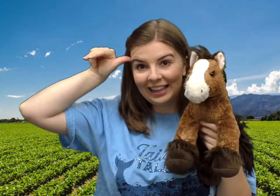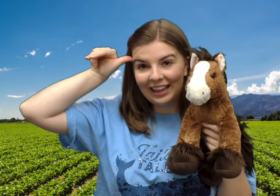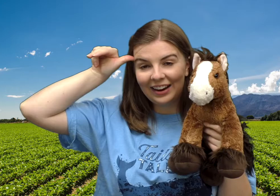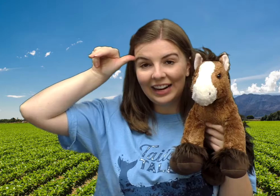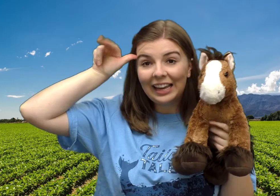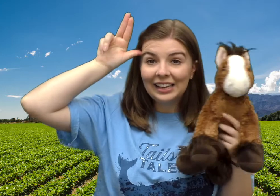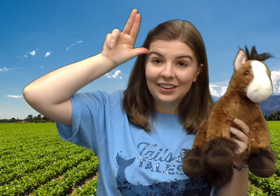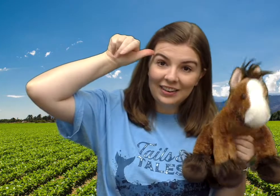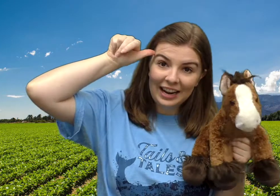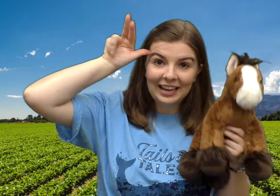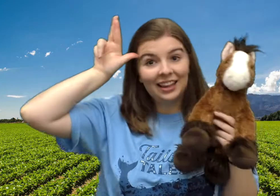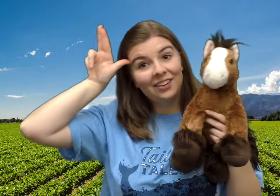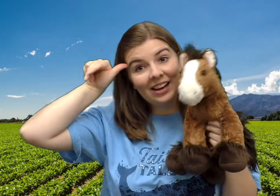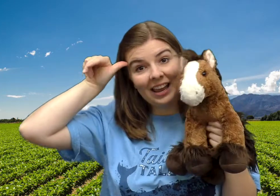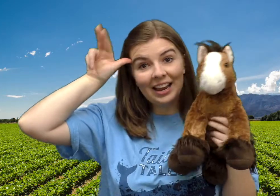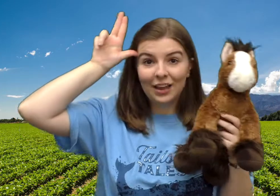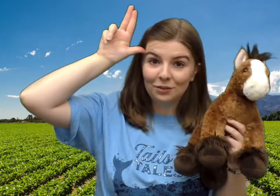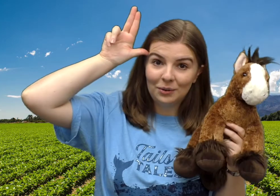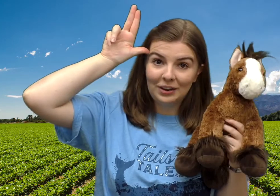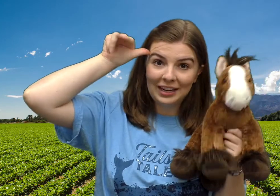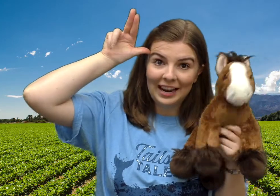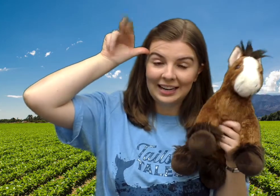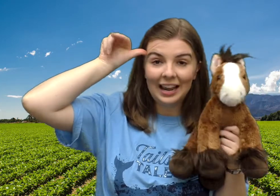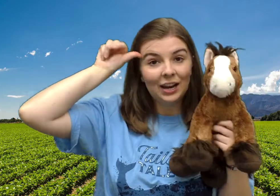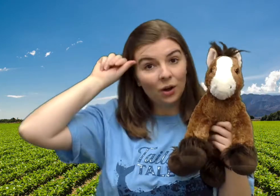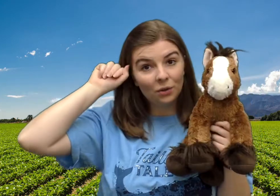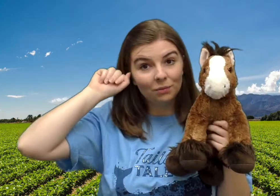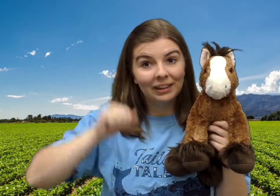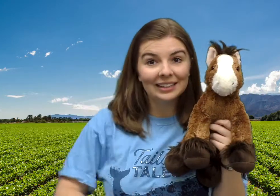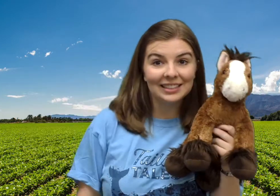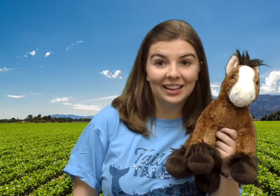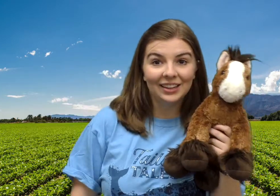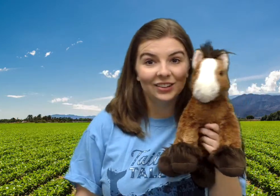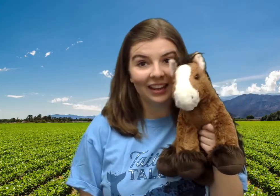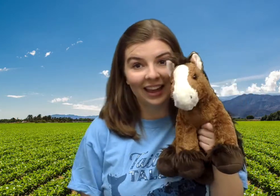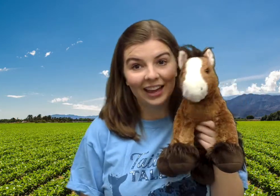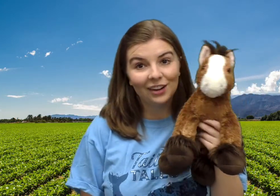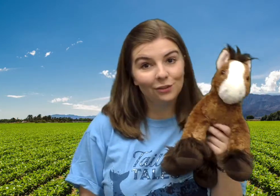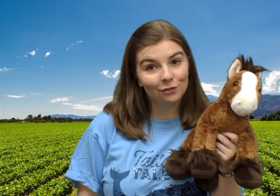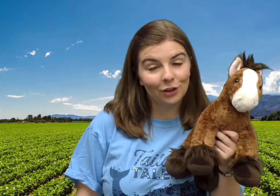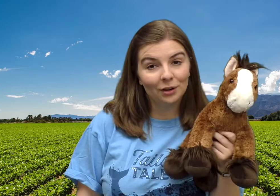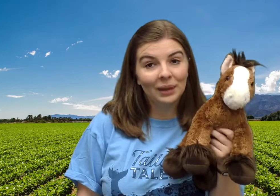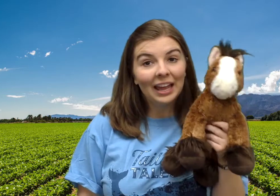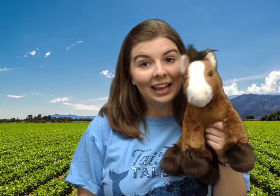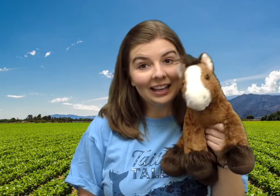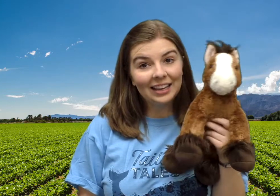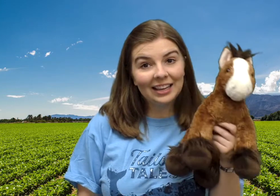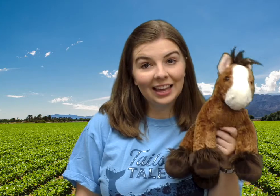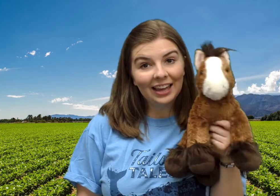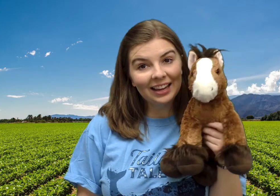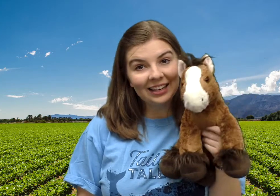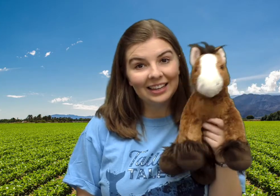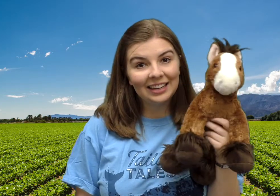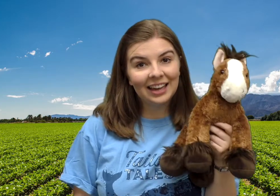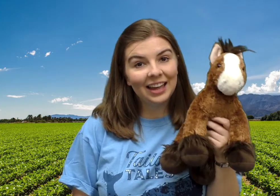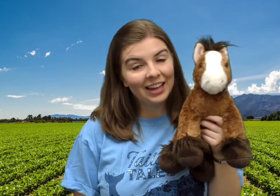there Here a neigh, there a neigh, everywhere a neigh, neigh Old MacDonald had a farm, E-I-E-I